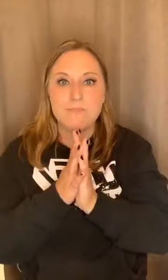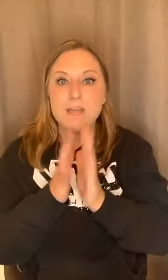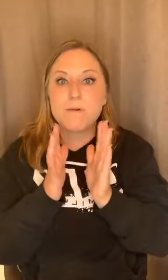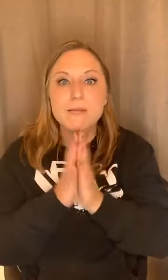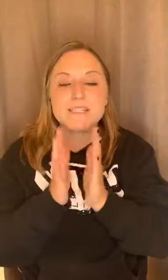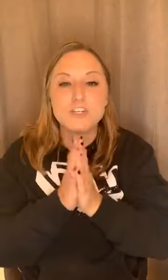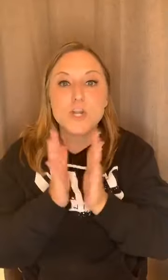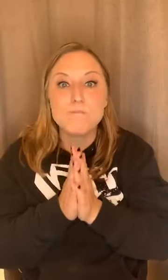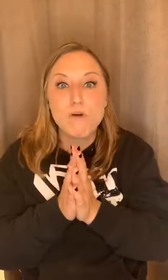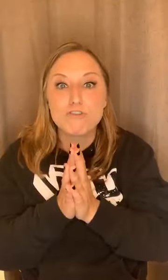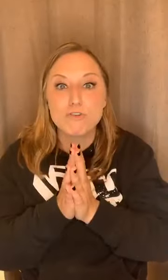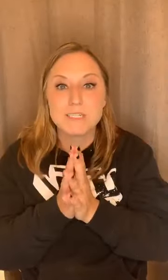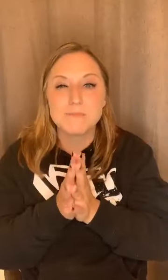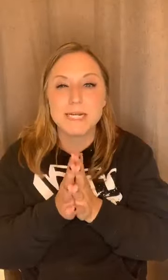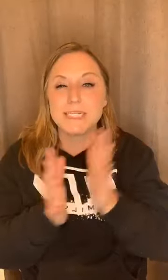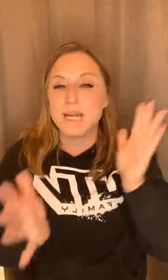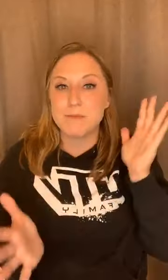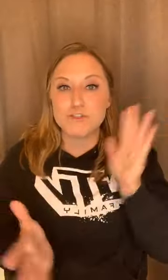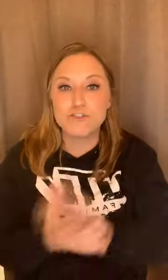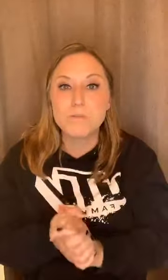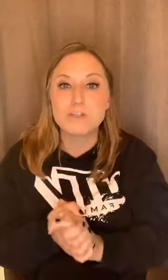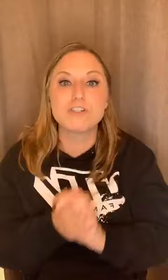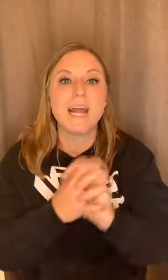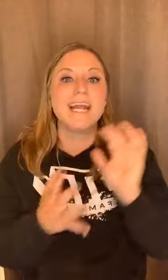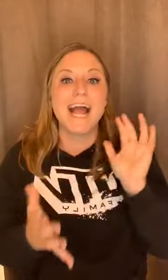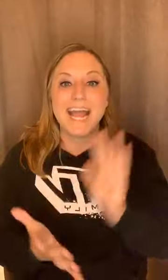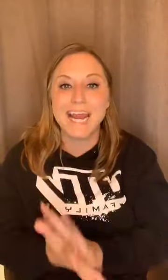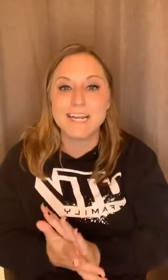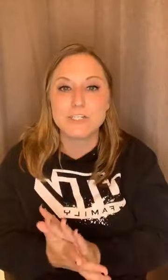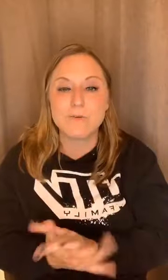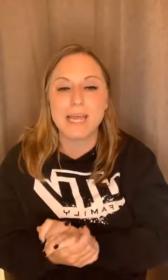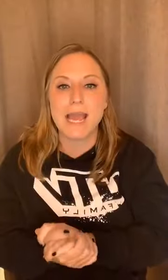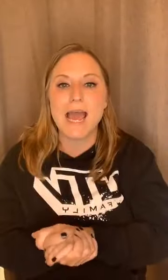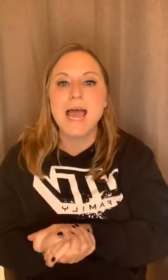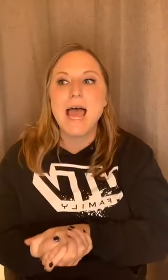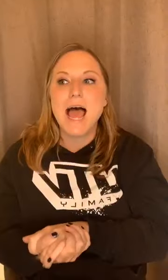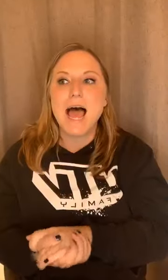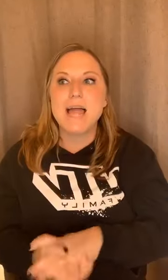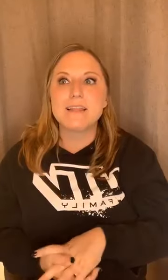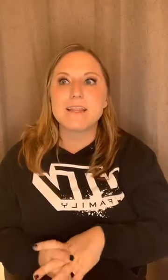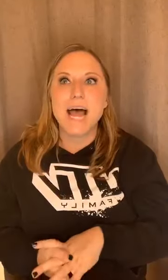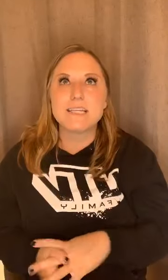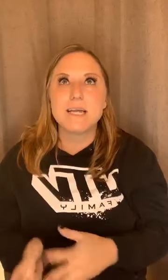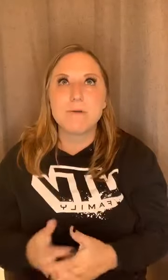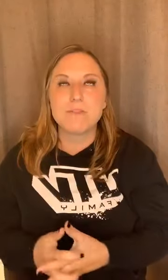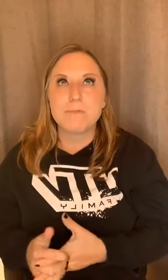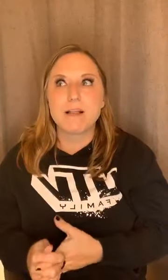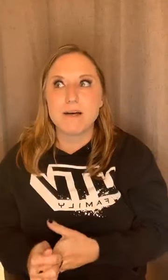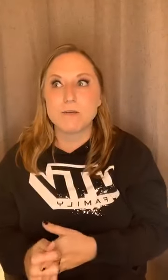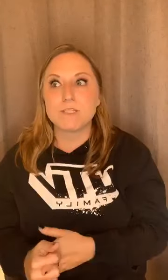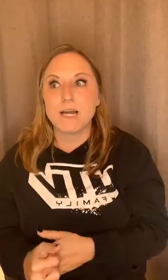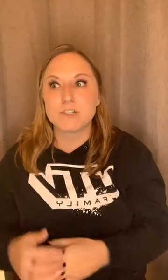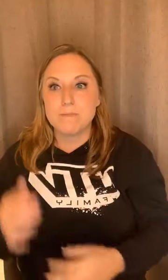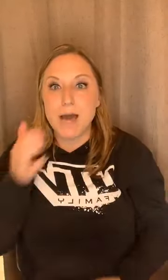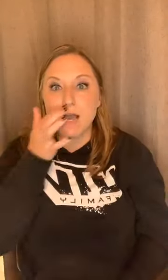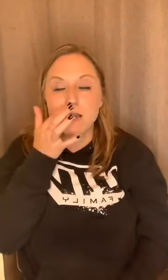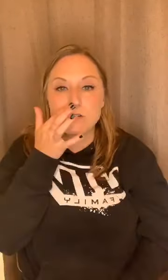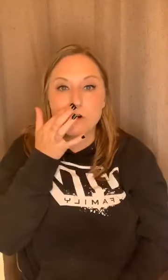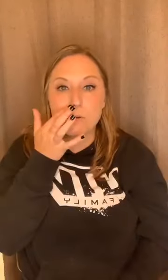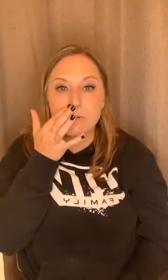it would be such an emotional experience. I'd be super drained. I hated doing it. And the last time I went through my closet was actually back in October when I